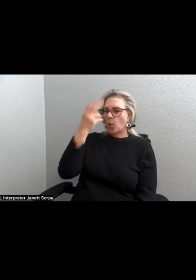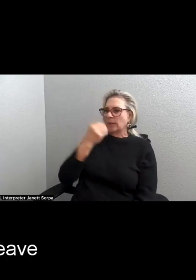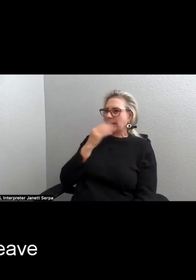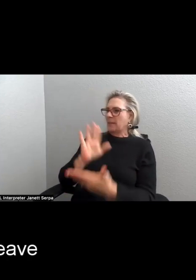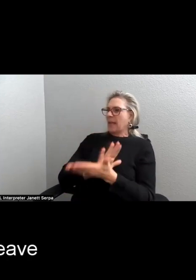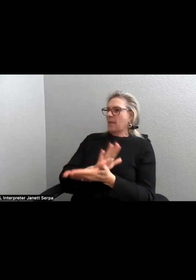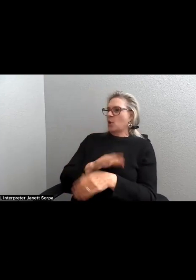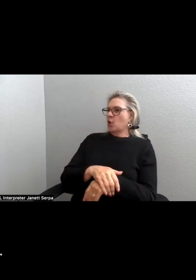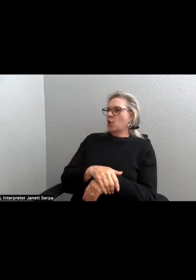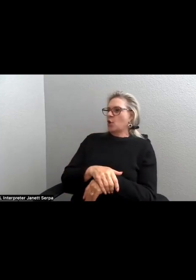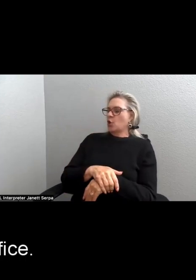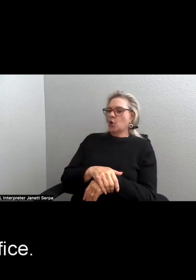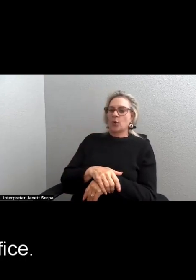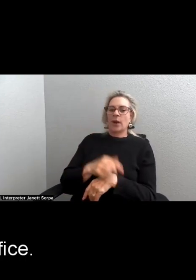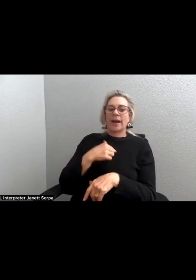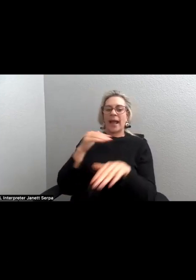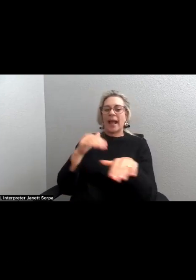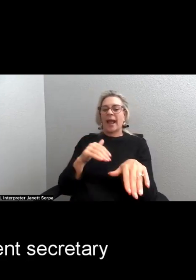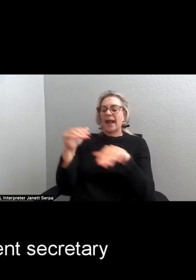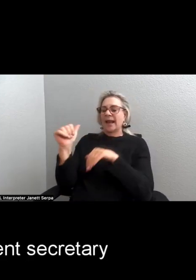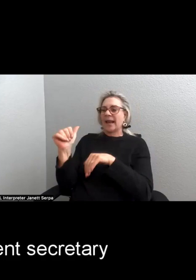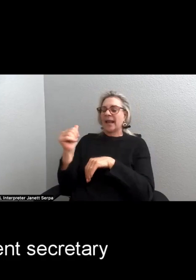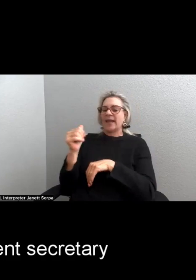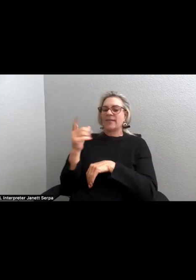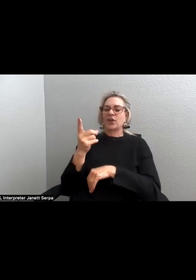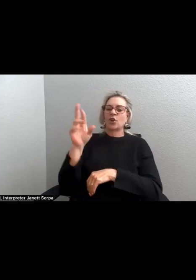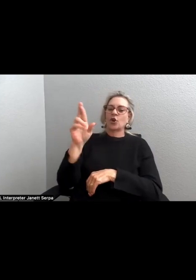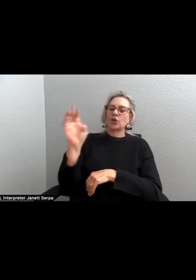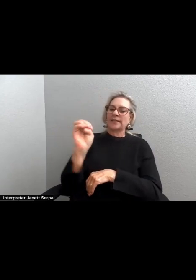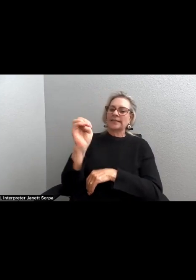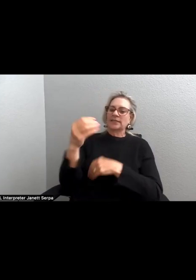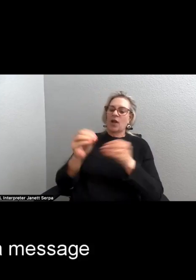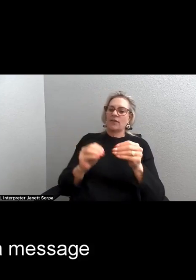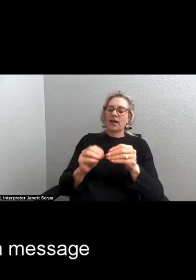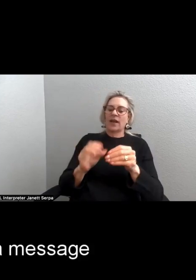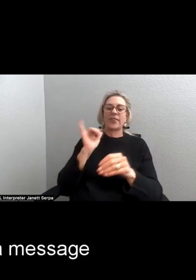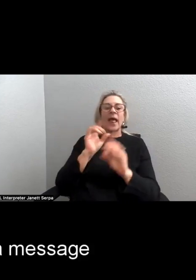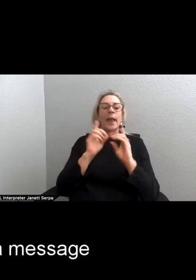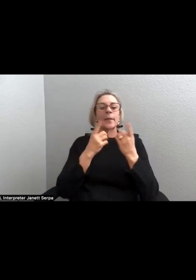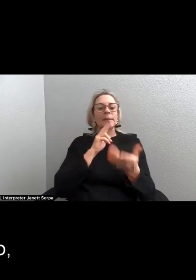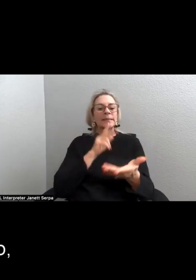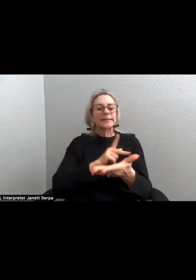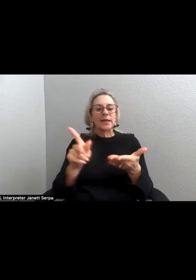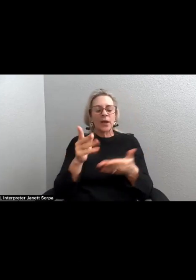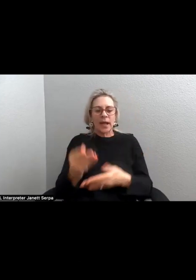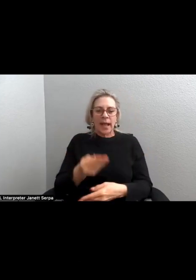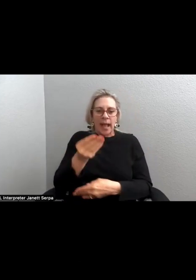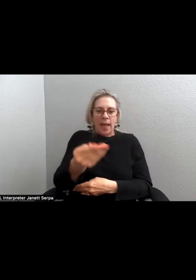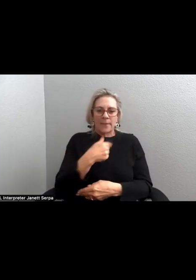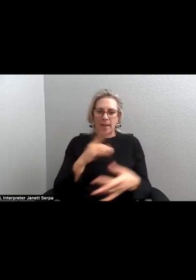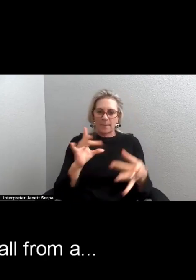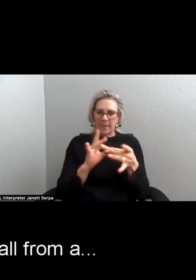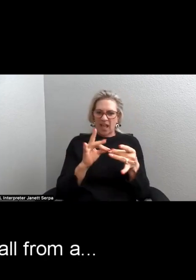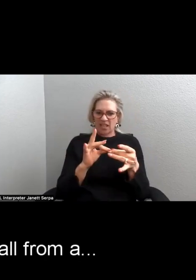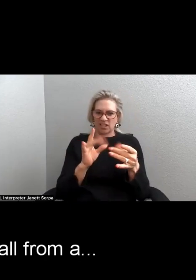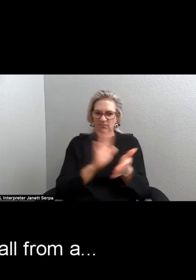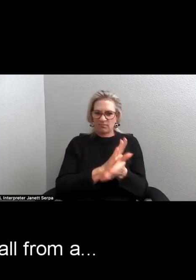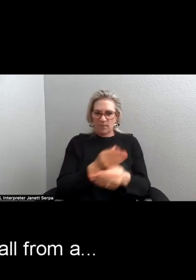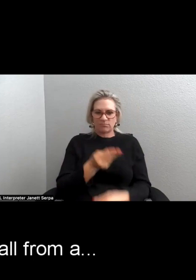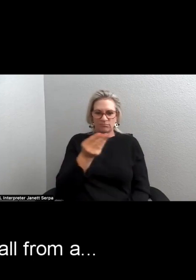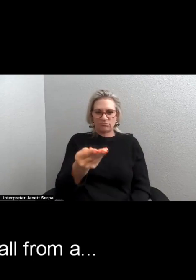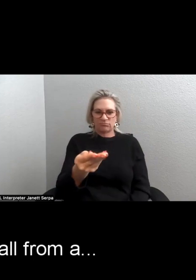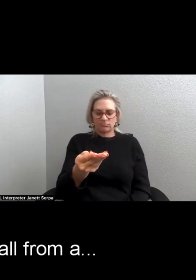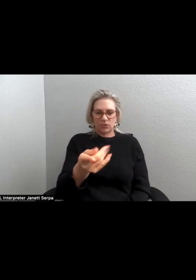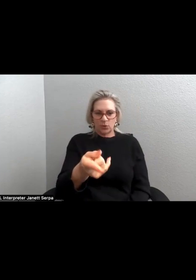As I leave Dr. E's office, the department secretary hands me a message slip. You had a